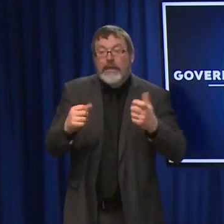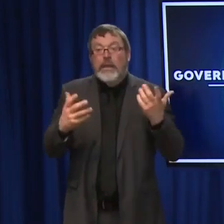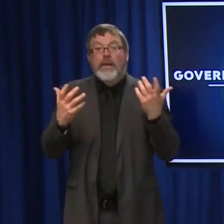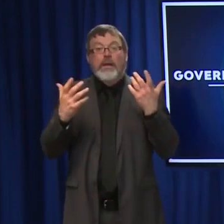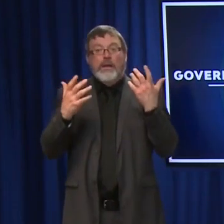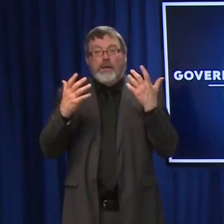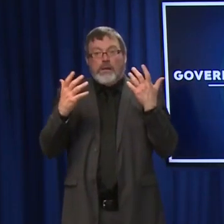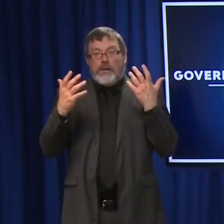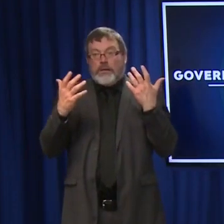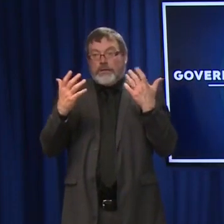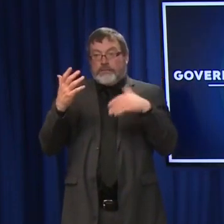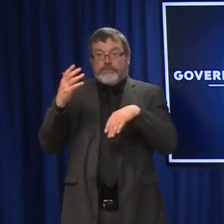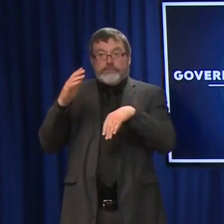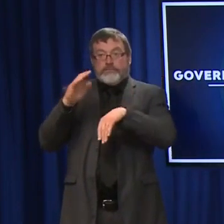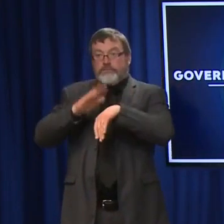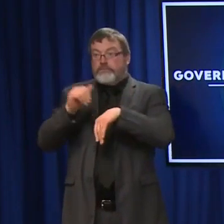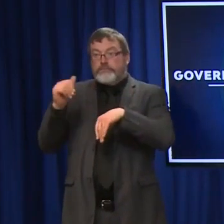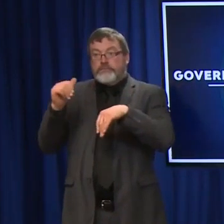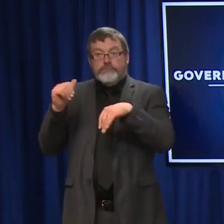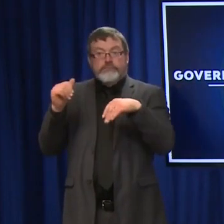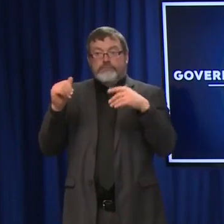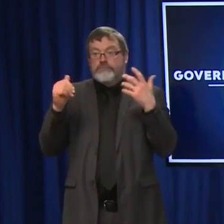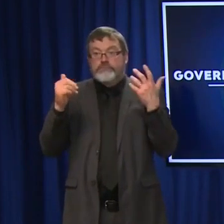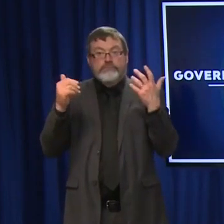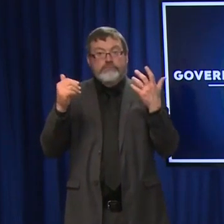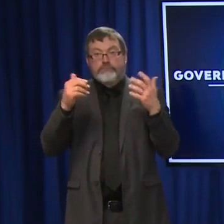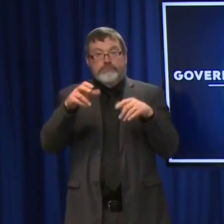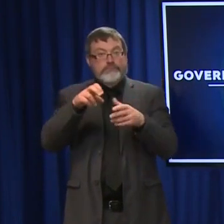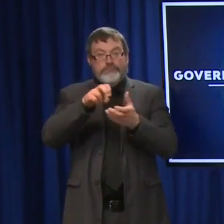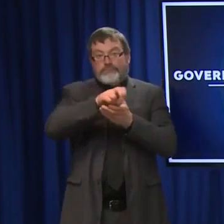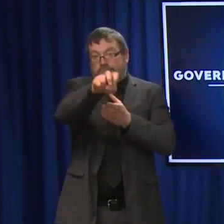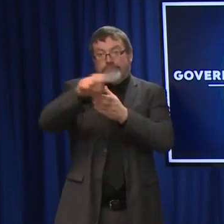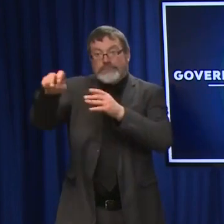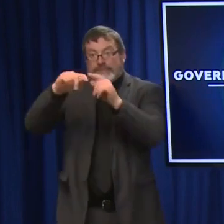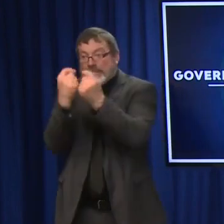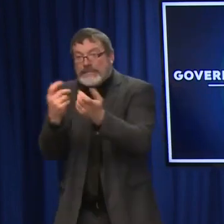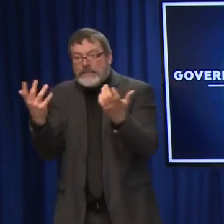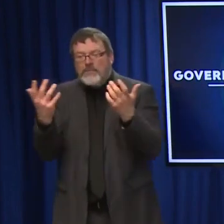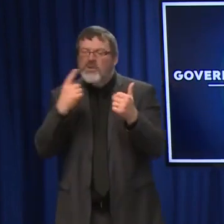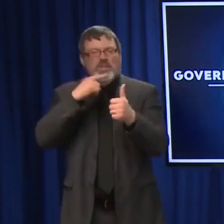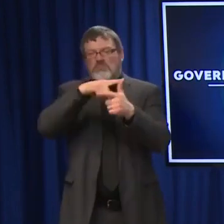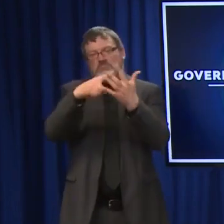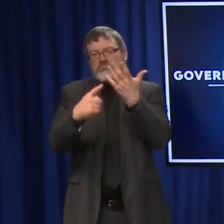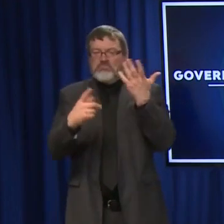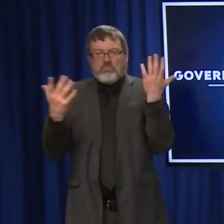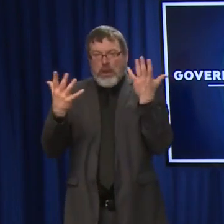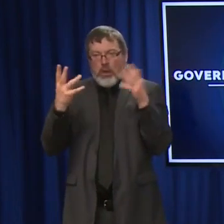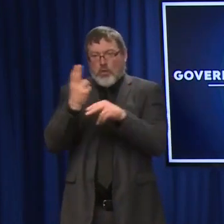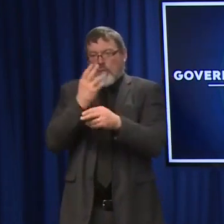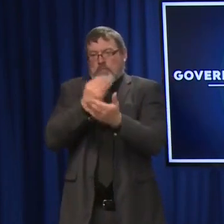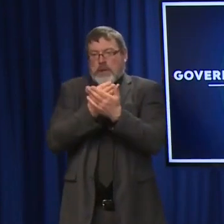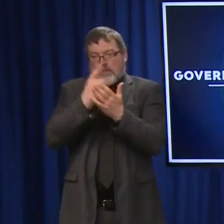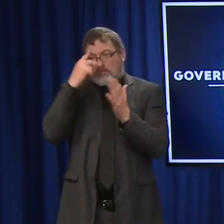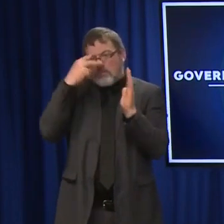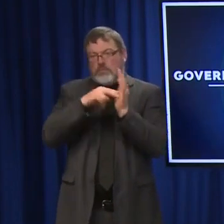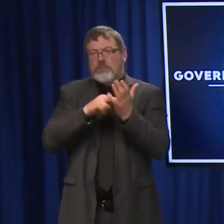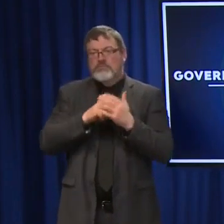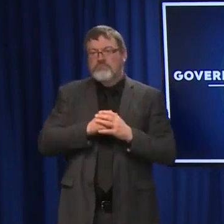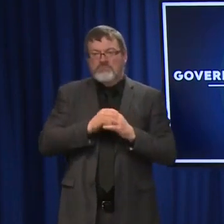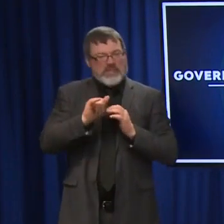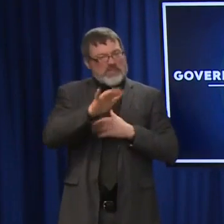strike teams. We have a strike team coming in as well to long-term care to help that, but maybe bringing in their own strike teams or